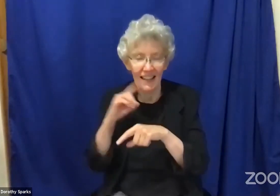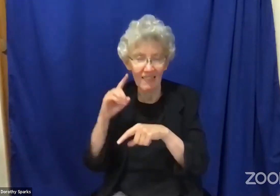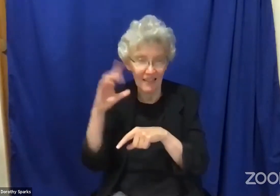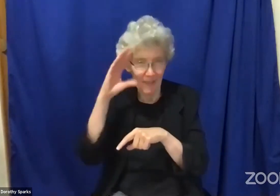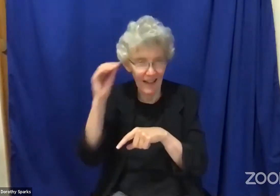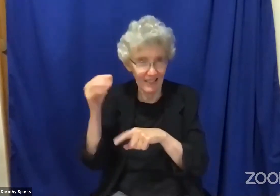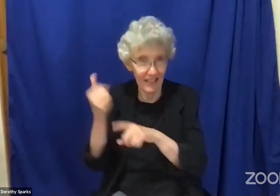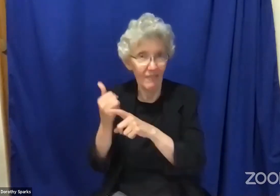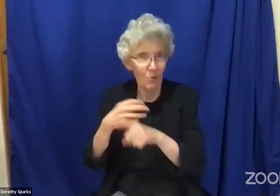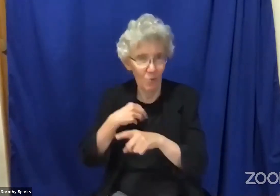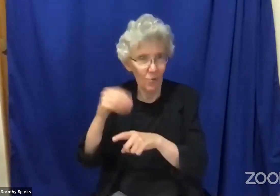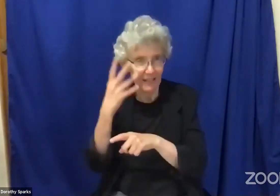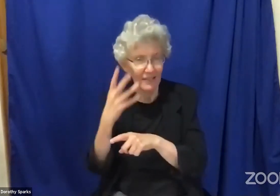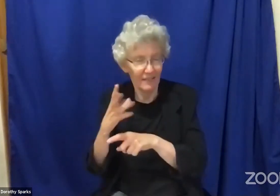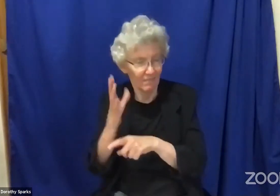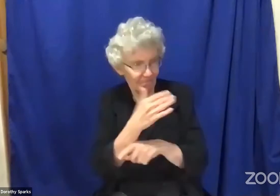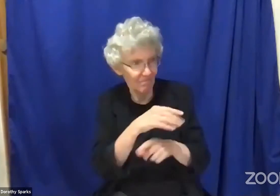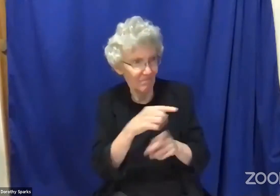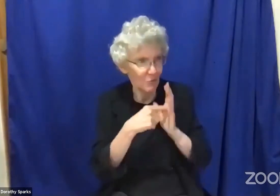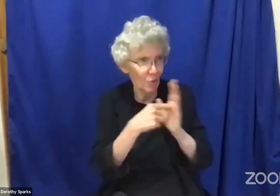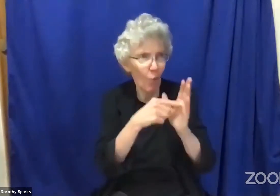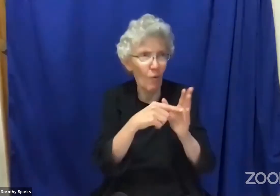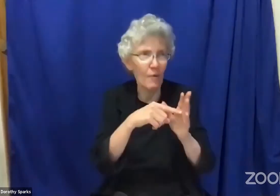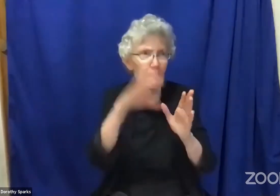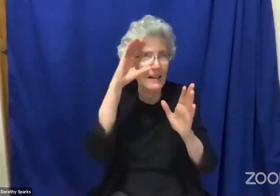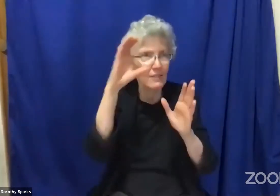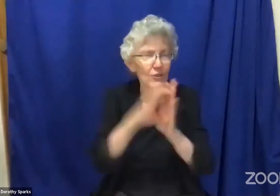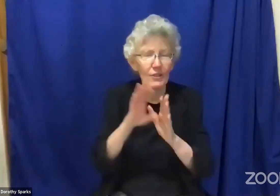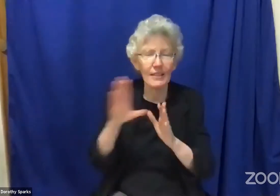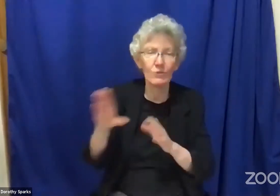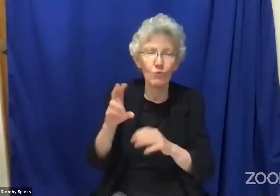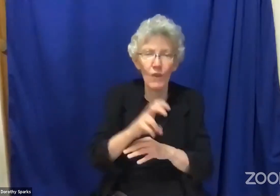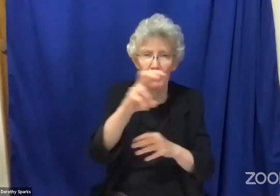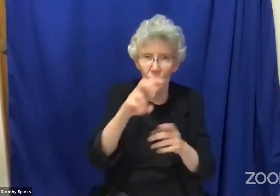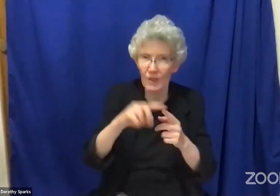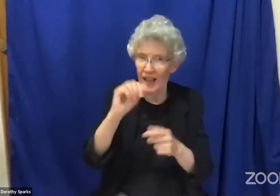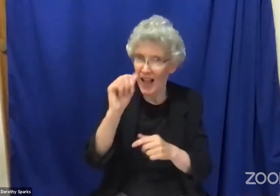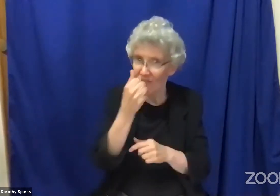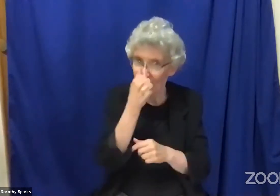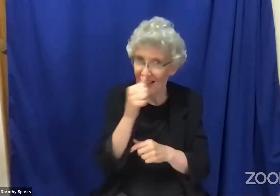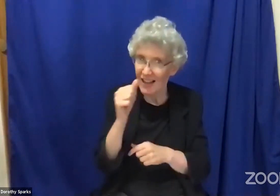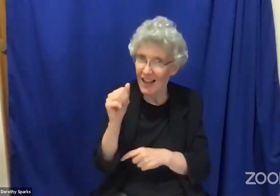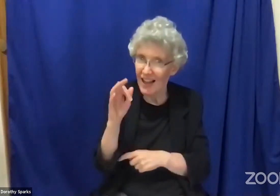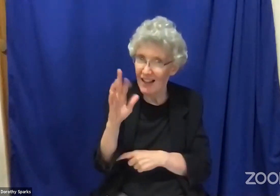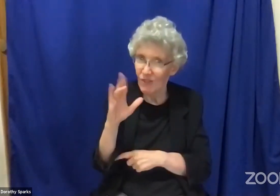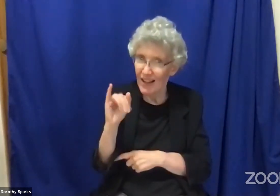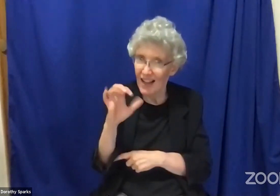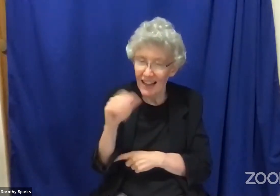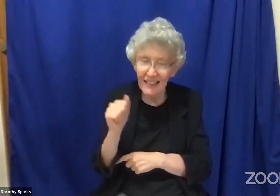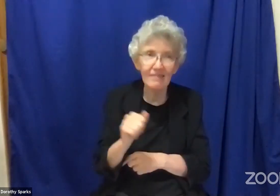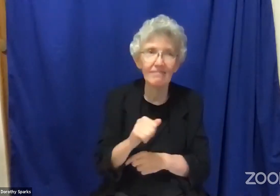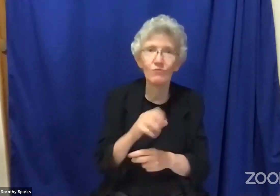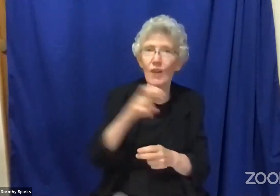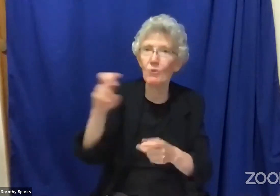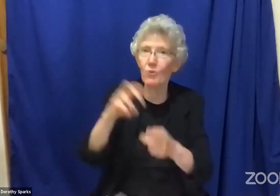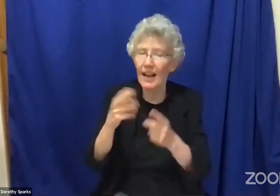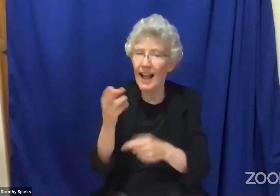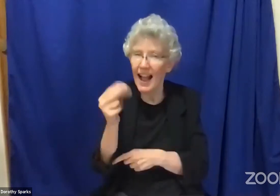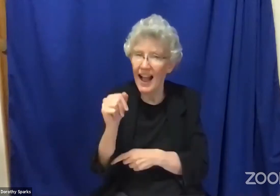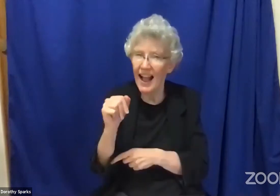the computer run again and this deaf man who was white showed him a picture of his